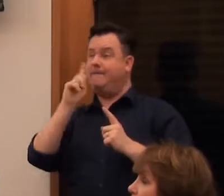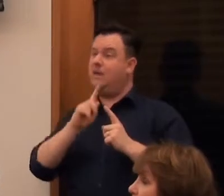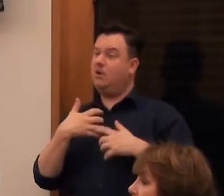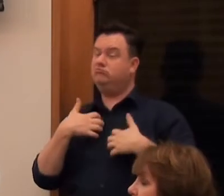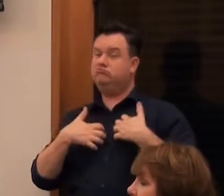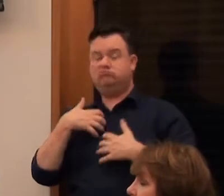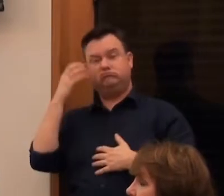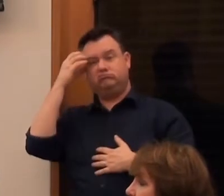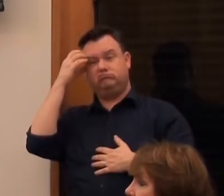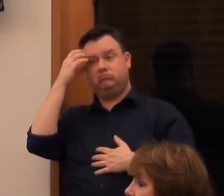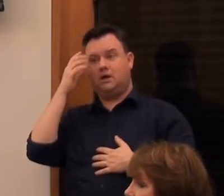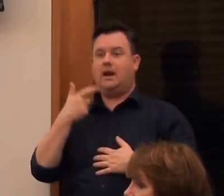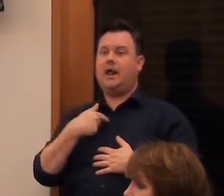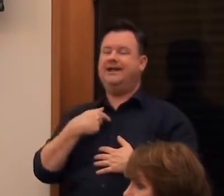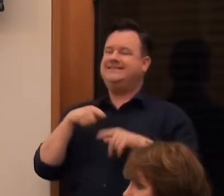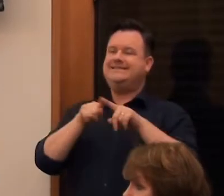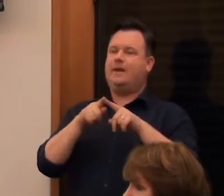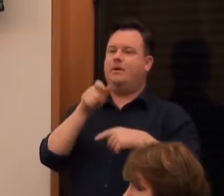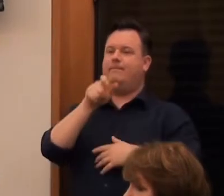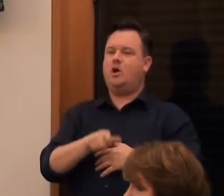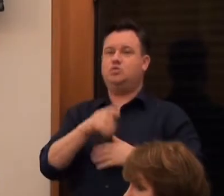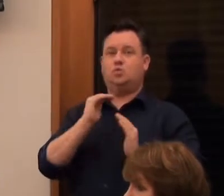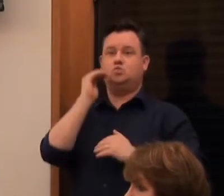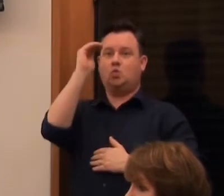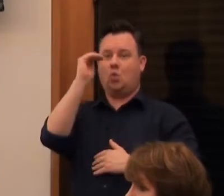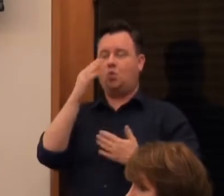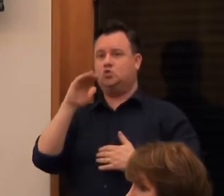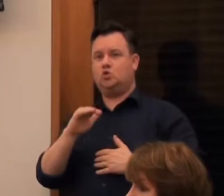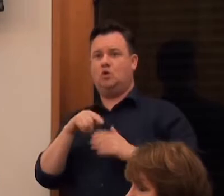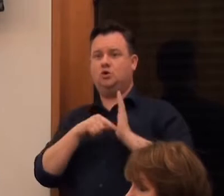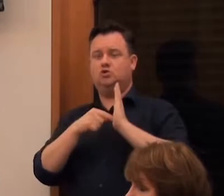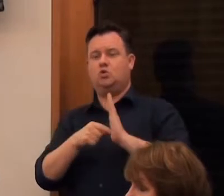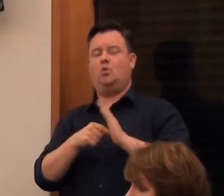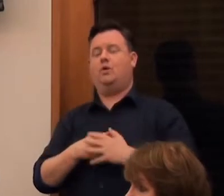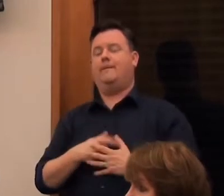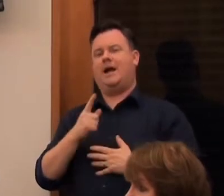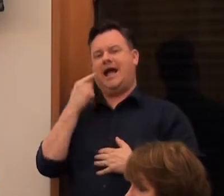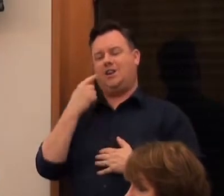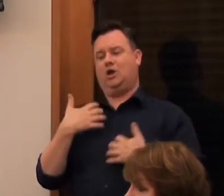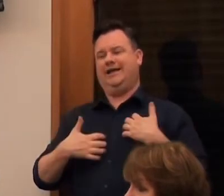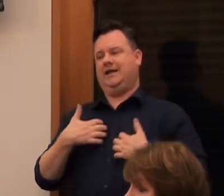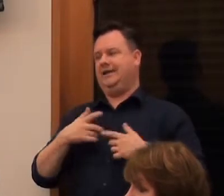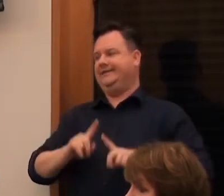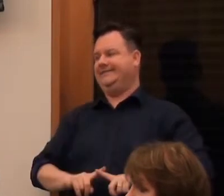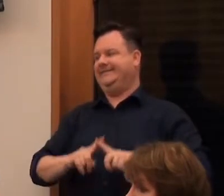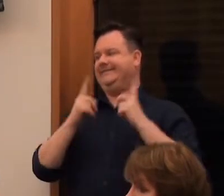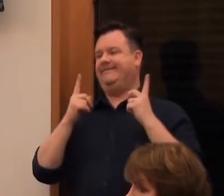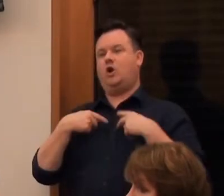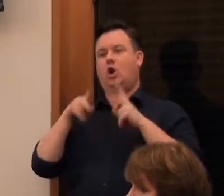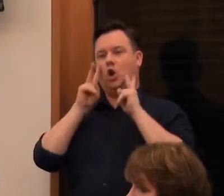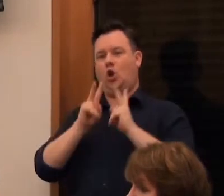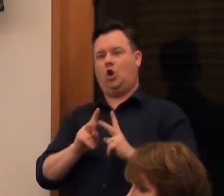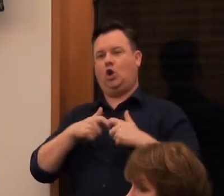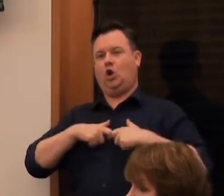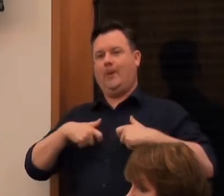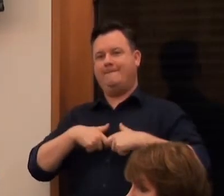know... So it's a skeleton if someone's very tall or something like this. But I thought it was very interesting that... To see a different look of